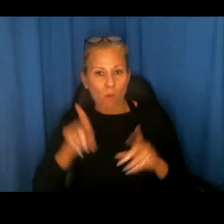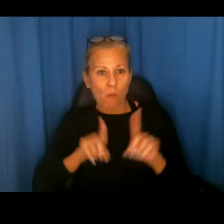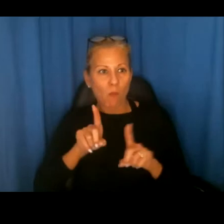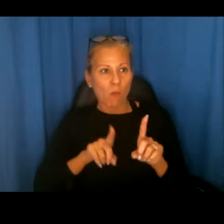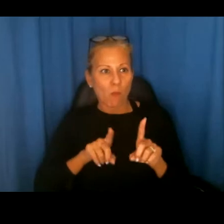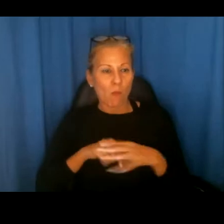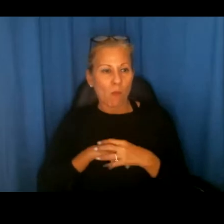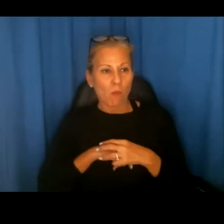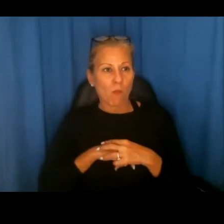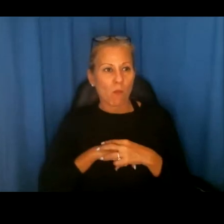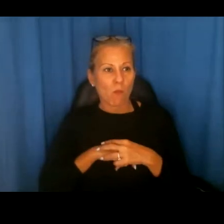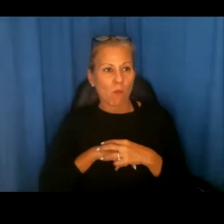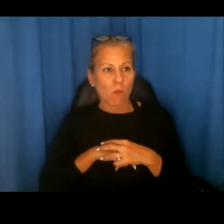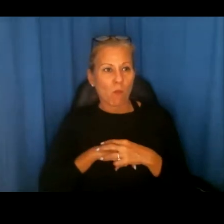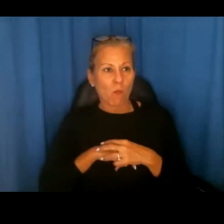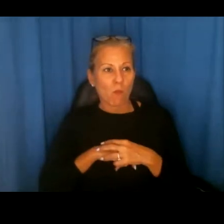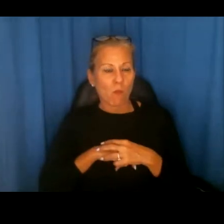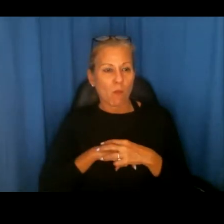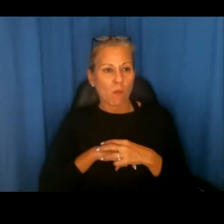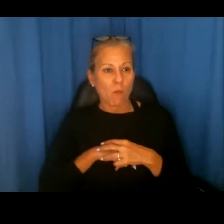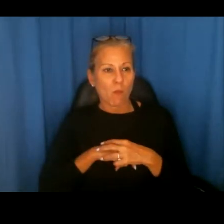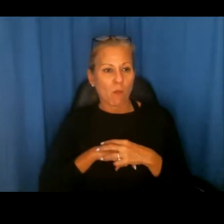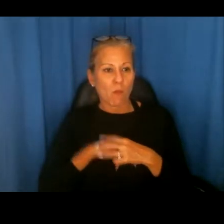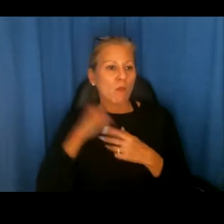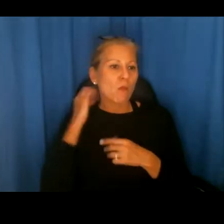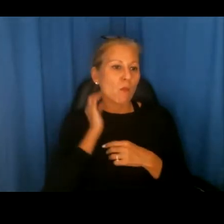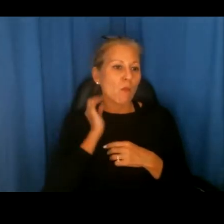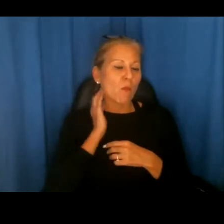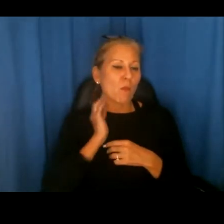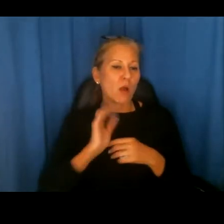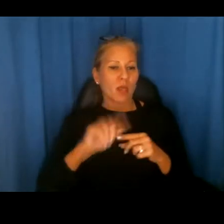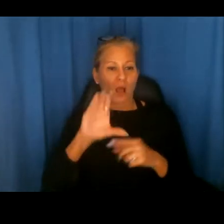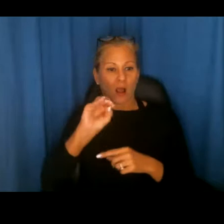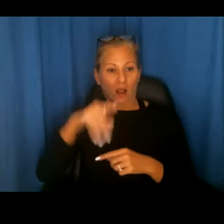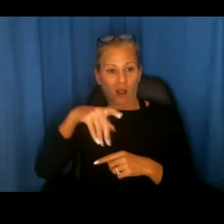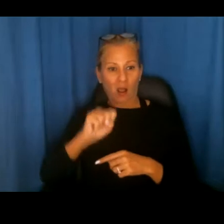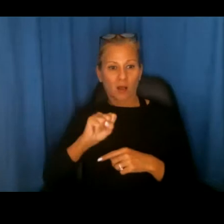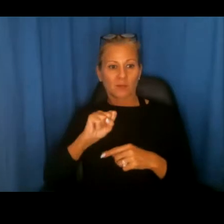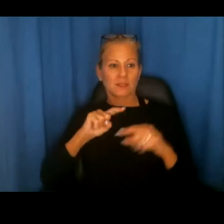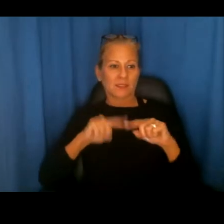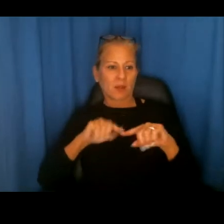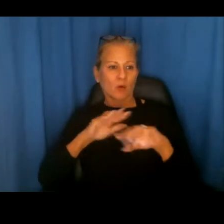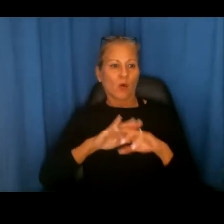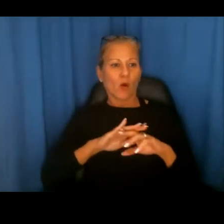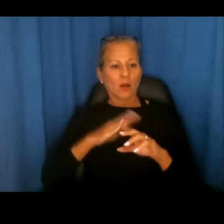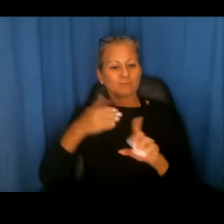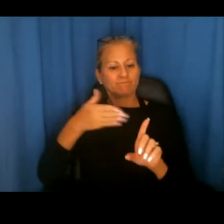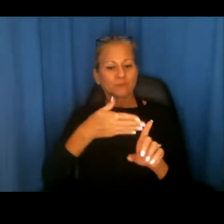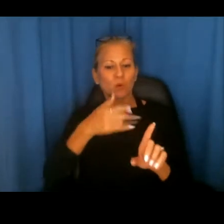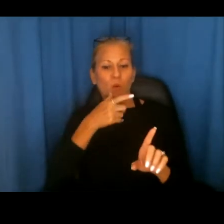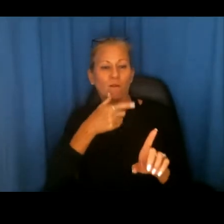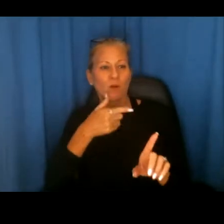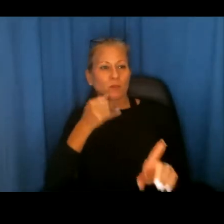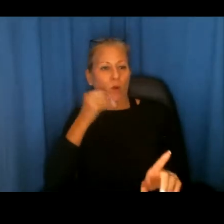uh, allegedly were drawn from communities that corresponded to the race of the spouse who was at home.